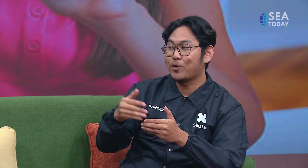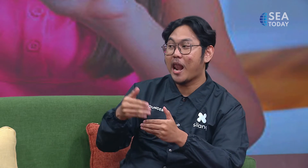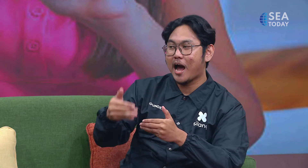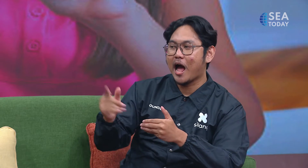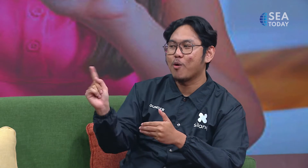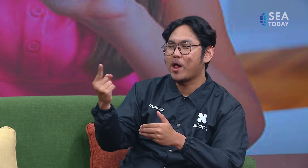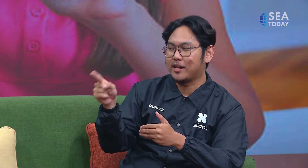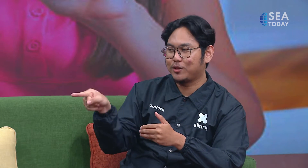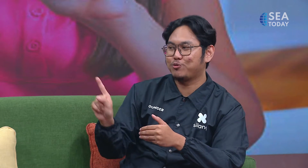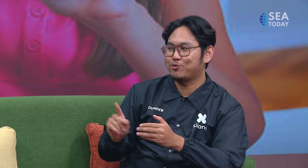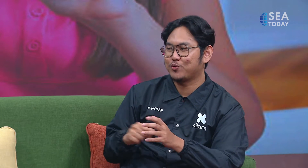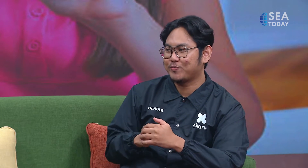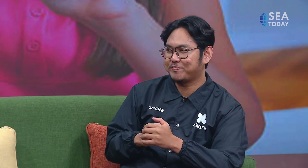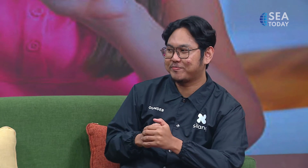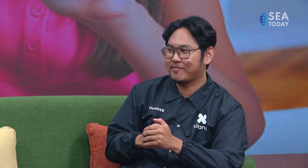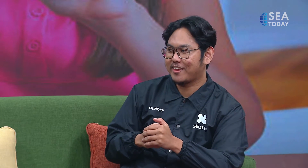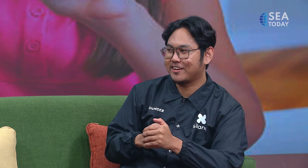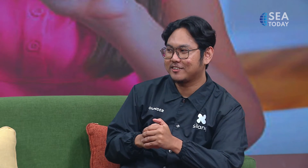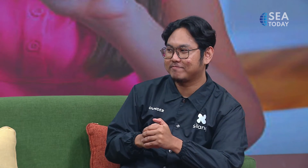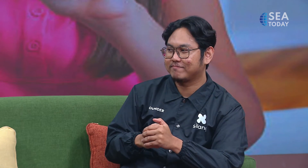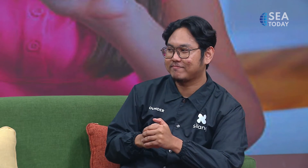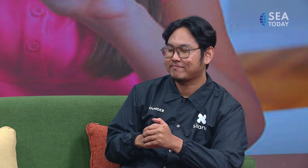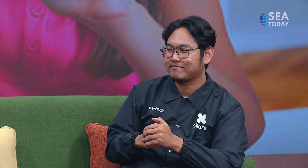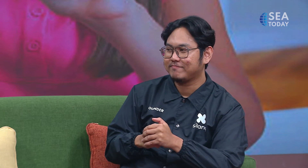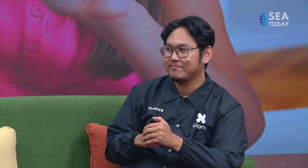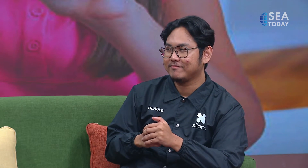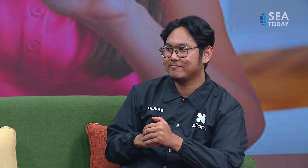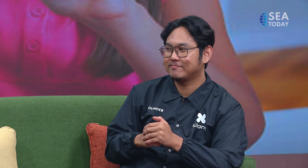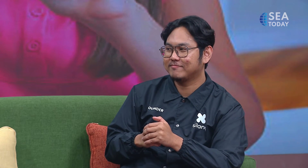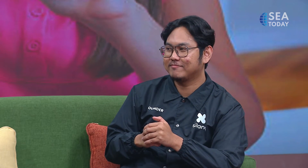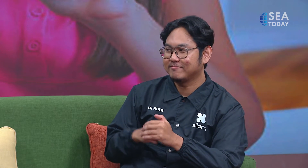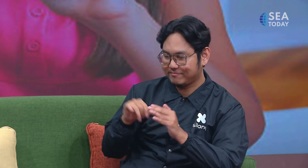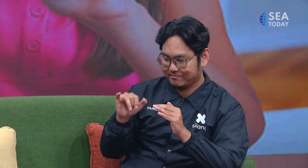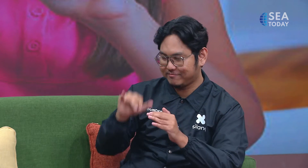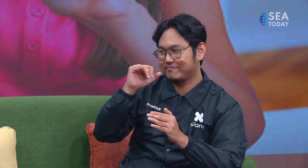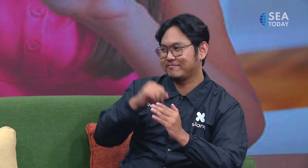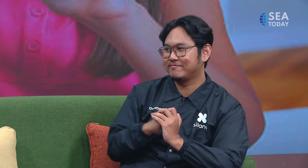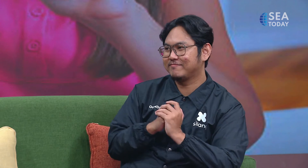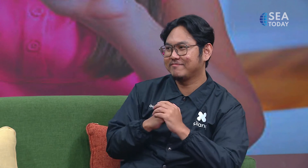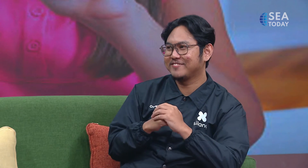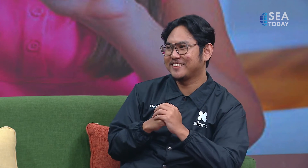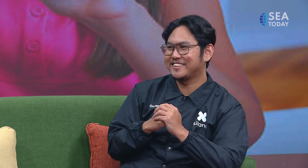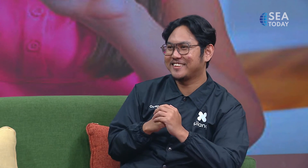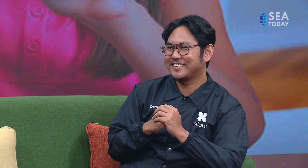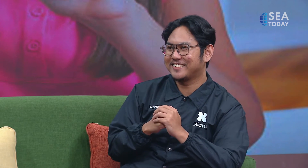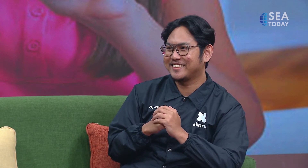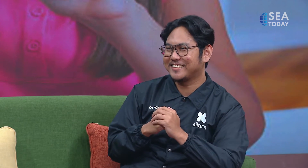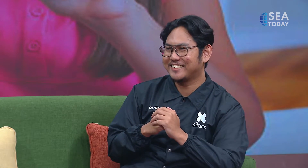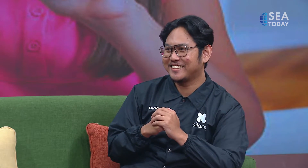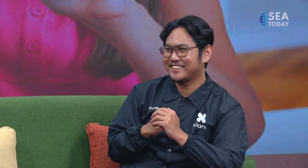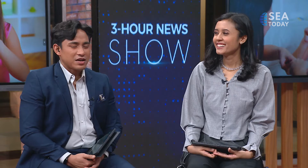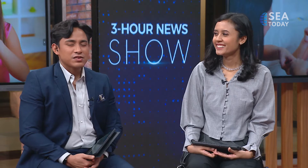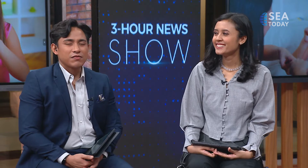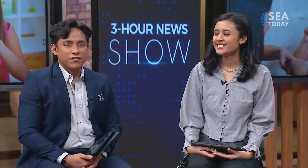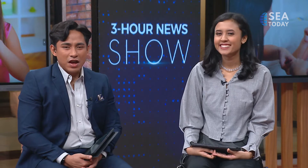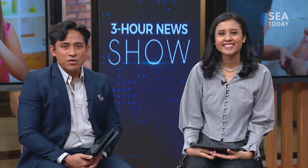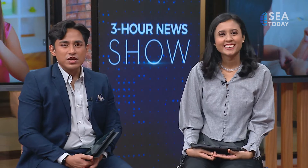so that's the first step in the future okay so that is a very